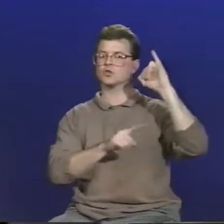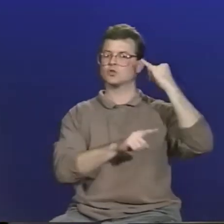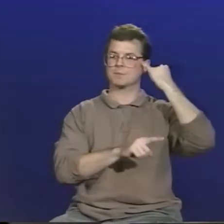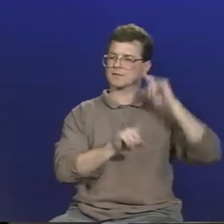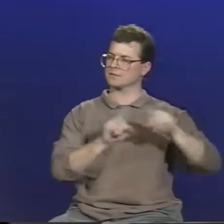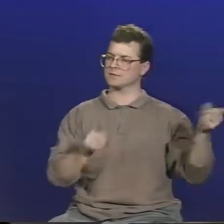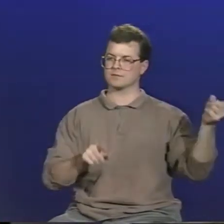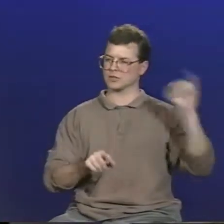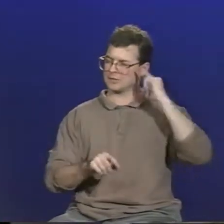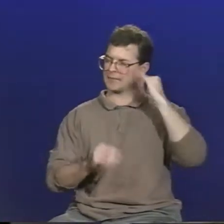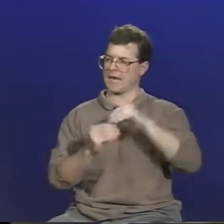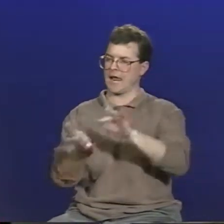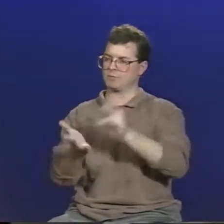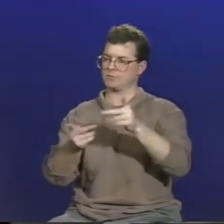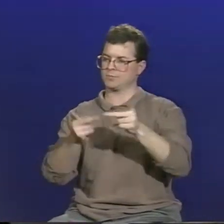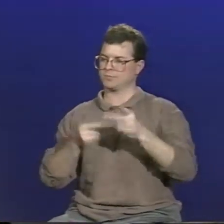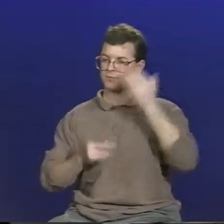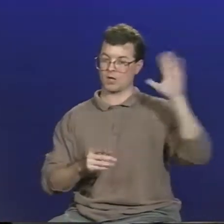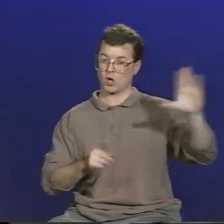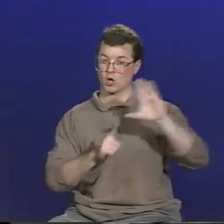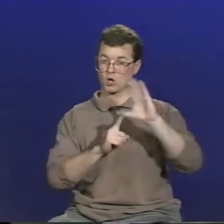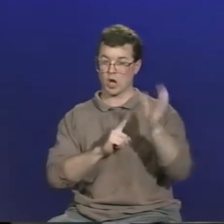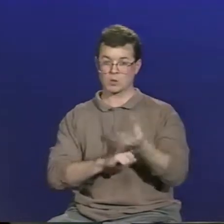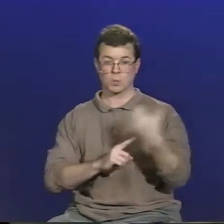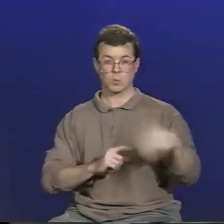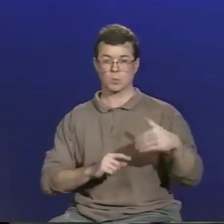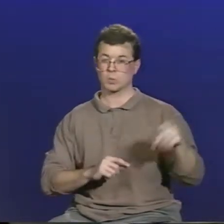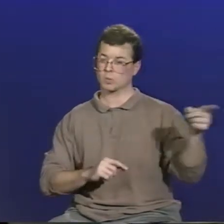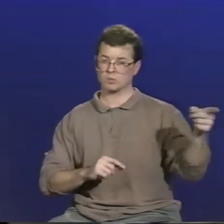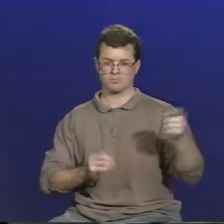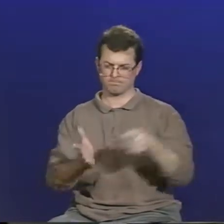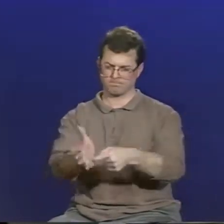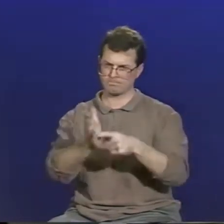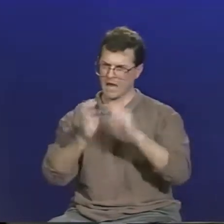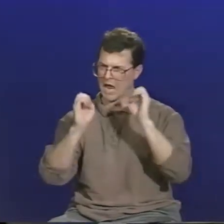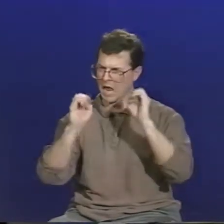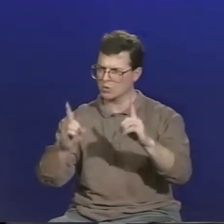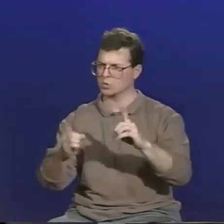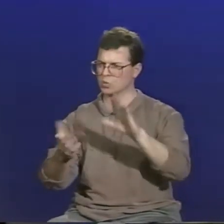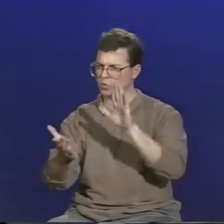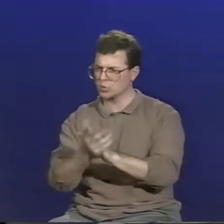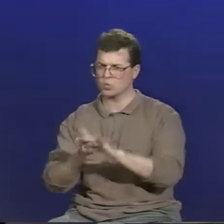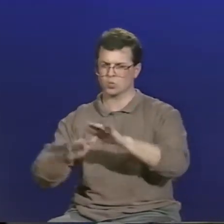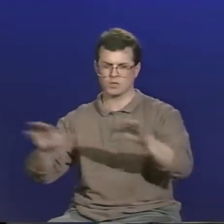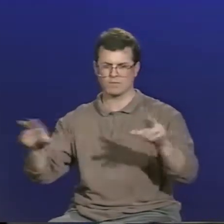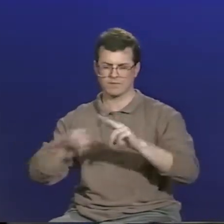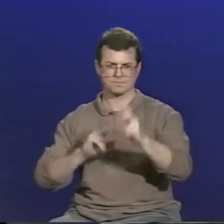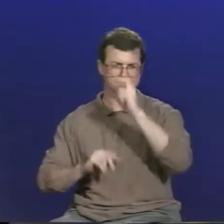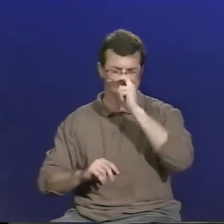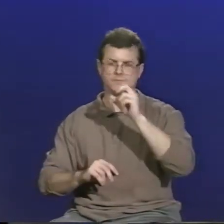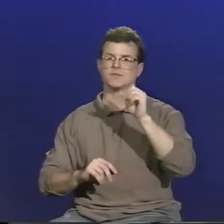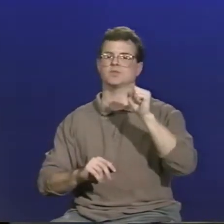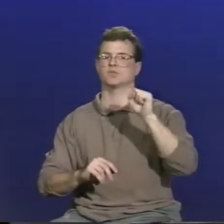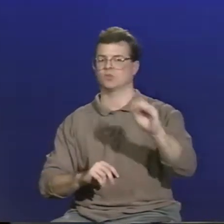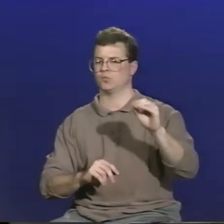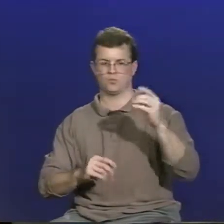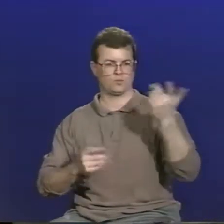And this is a trend that may continue. Now, we look at the Japanese culture, they're far ahead of the United States because they